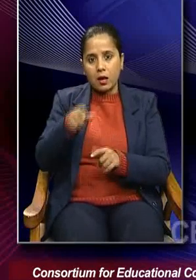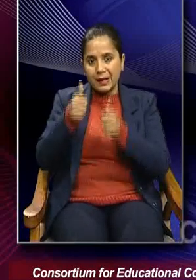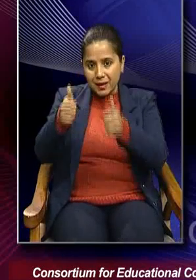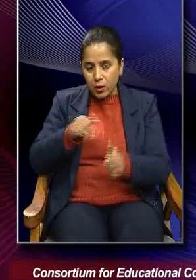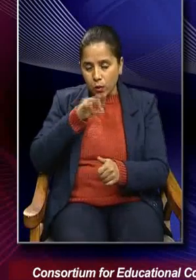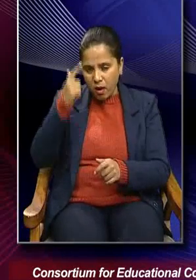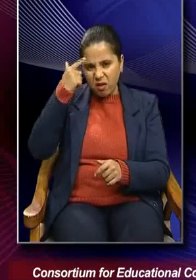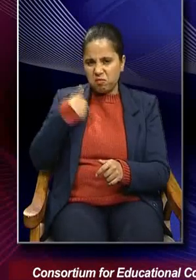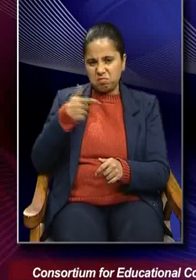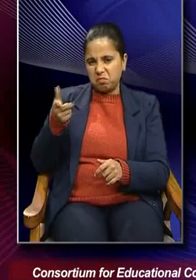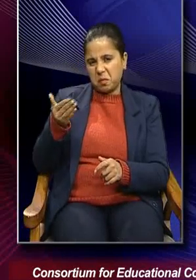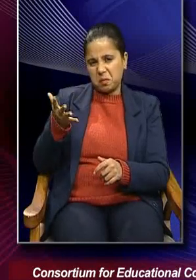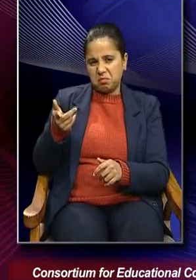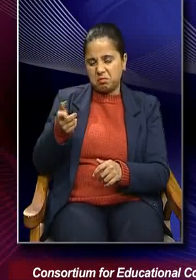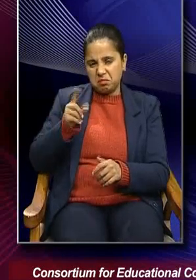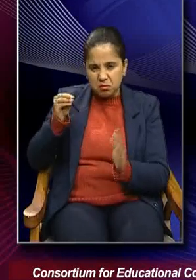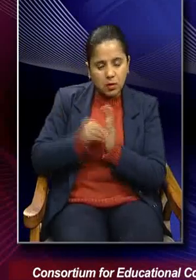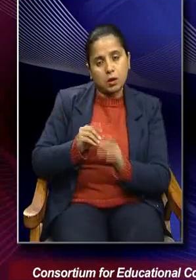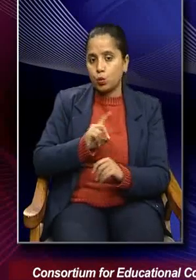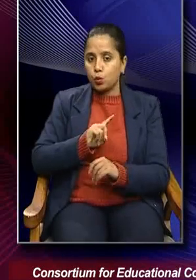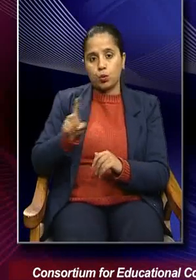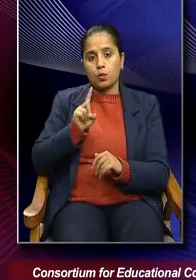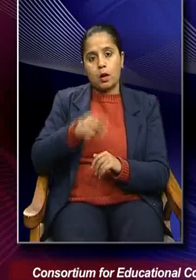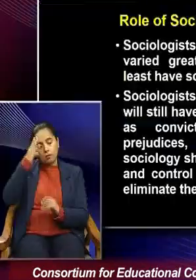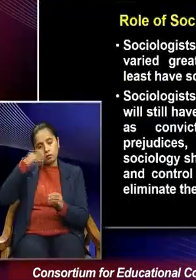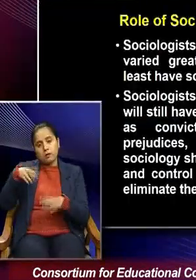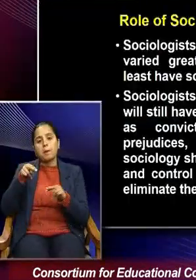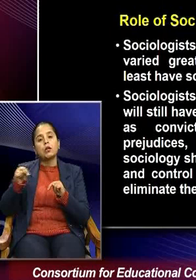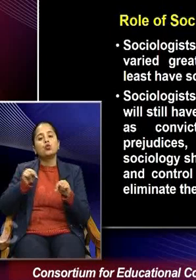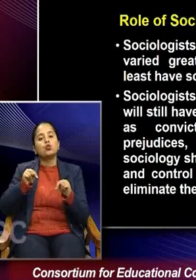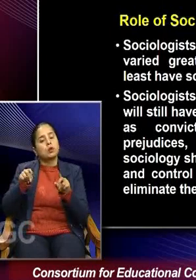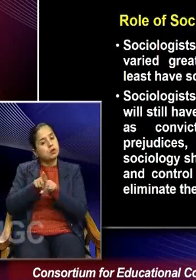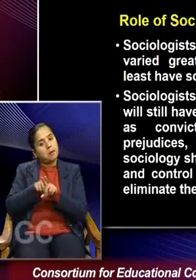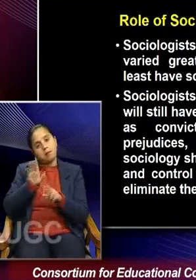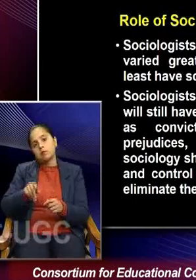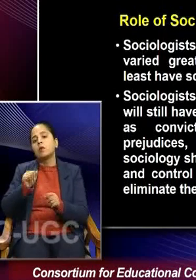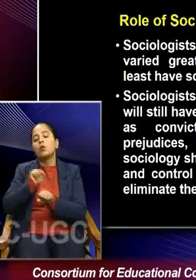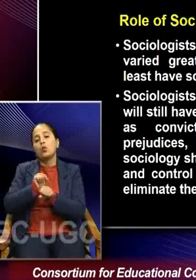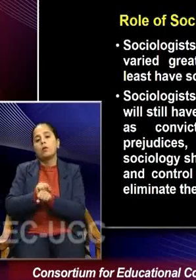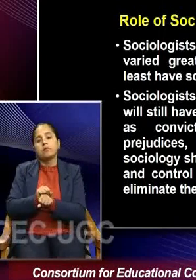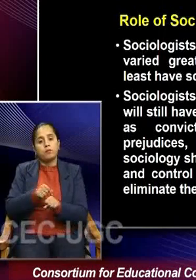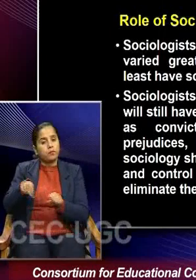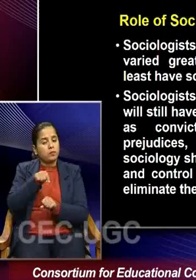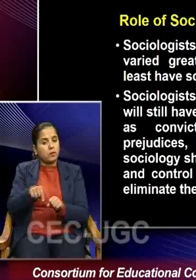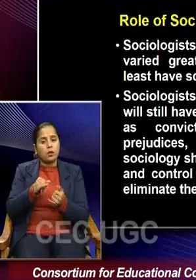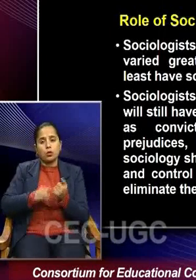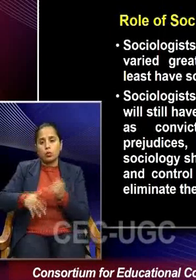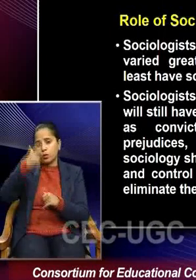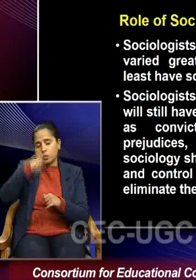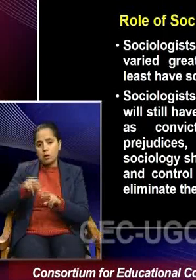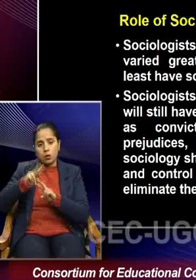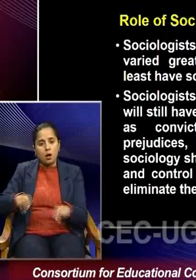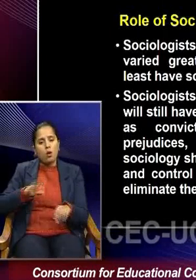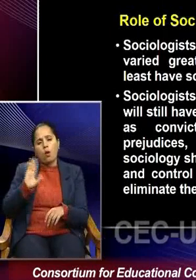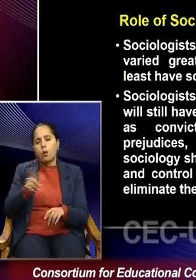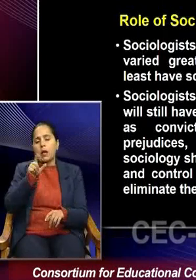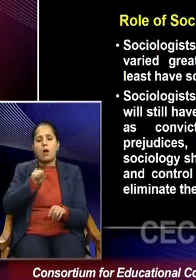of his research. Sociologists, even if their values vary, because every sociologist